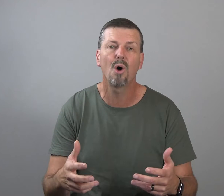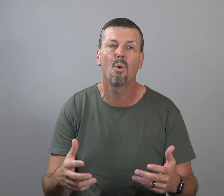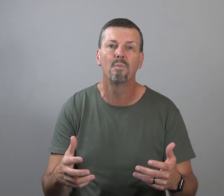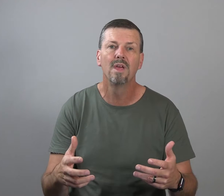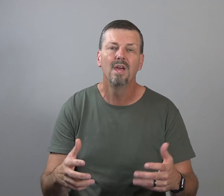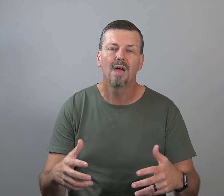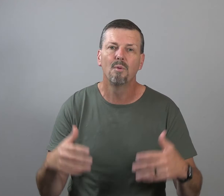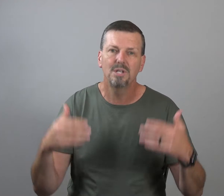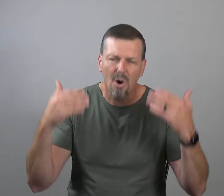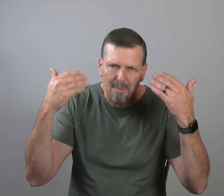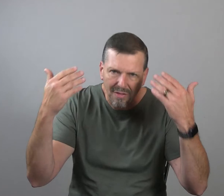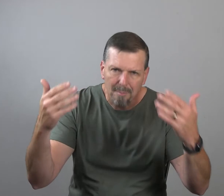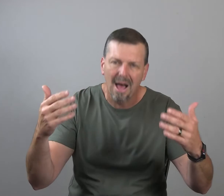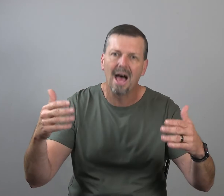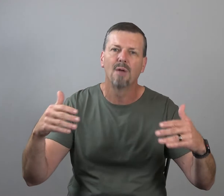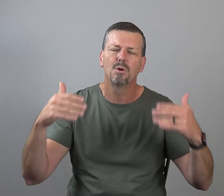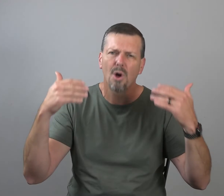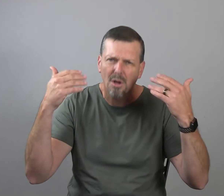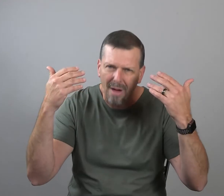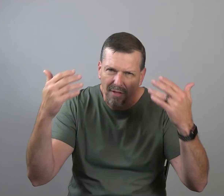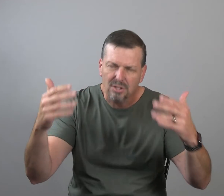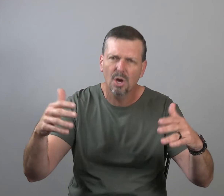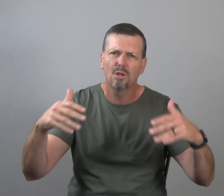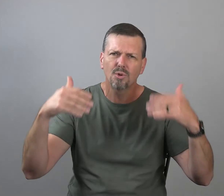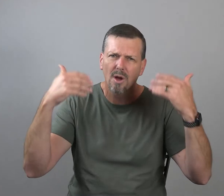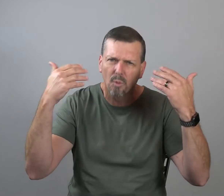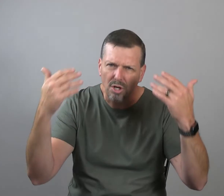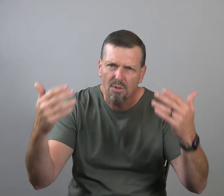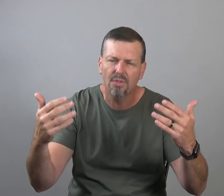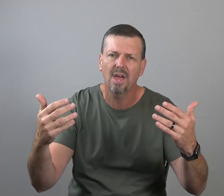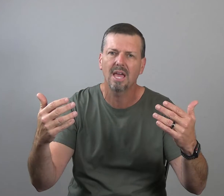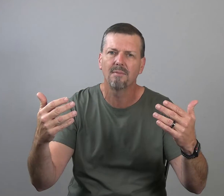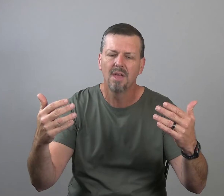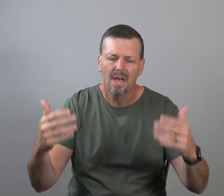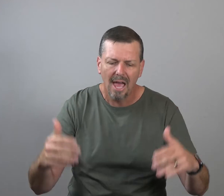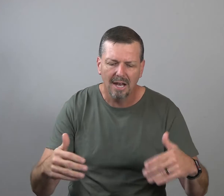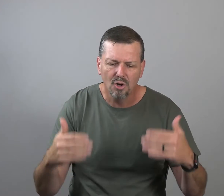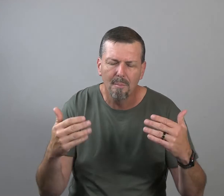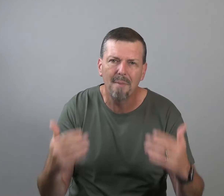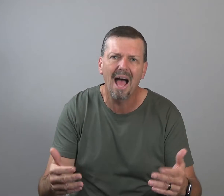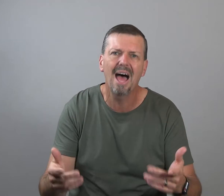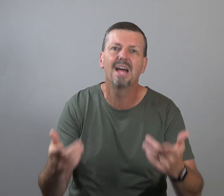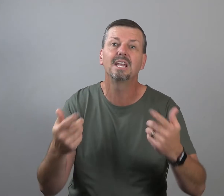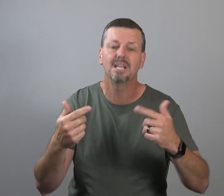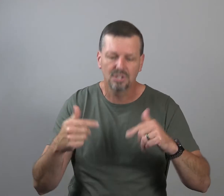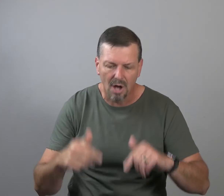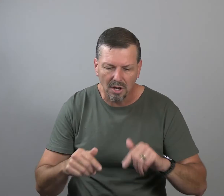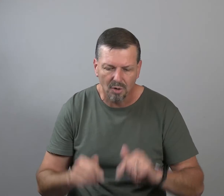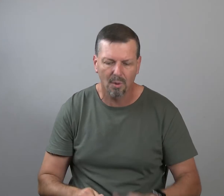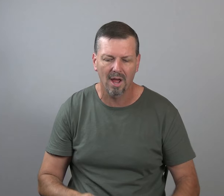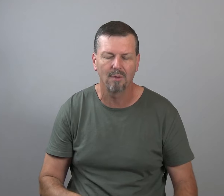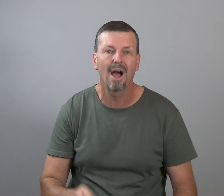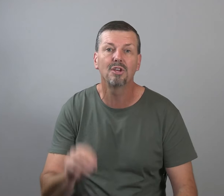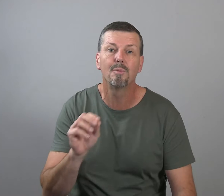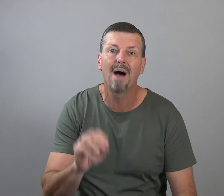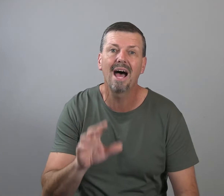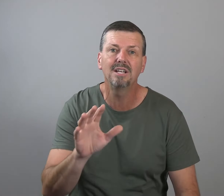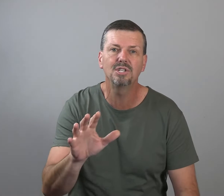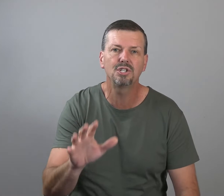soul. And when we talk about the mind, we're talking about that soulish realm where you think. And your mind is not your brain, right? Your mind is